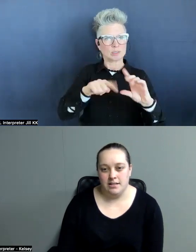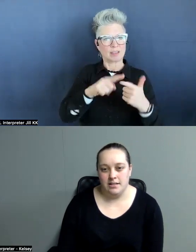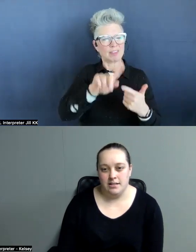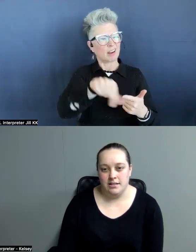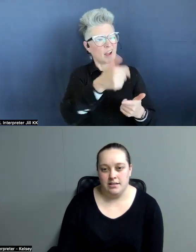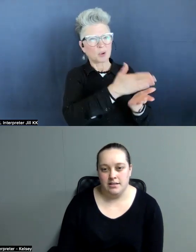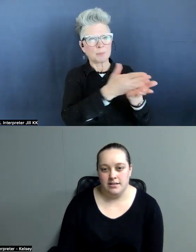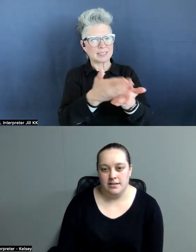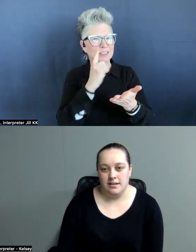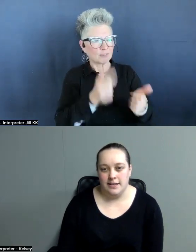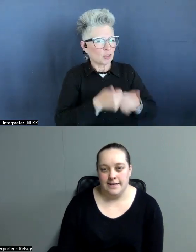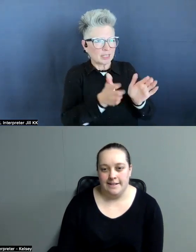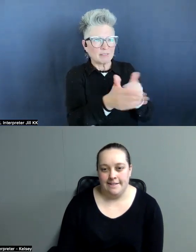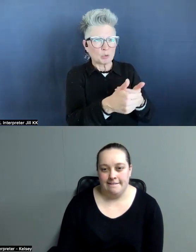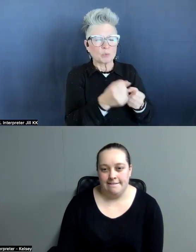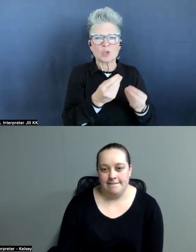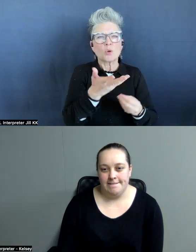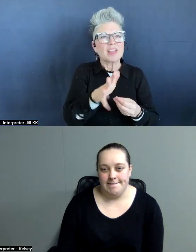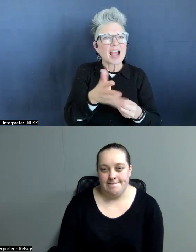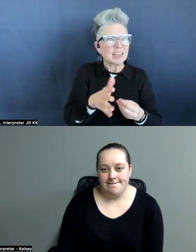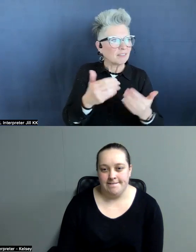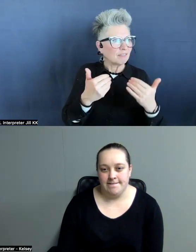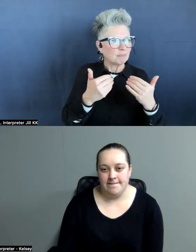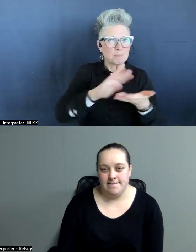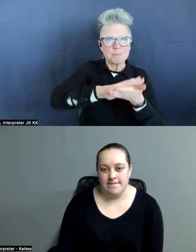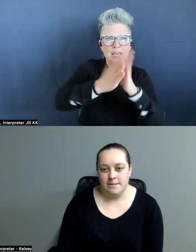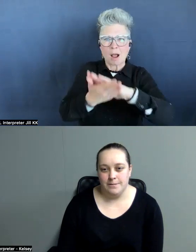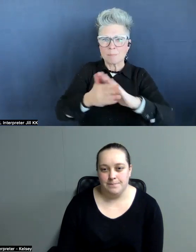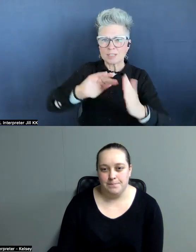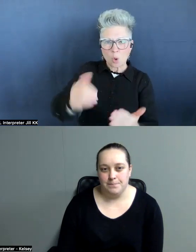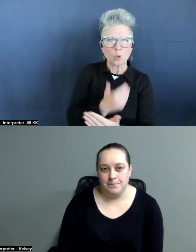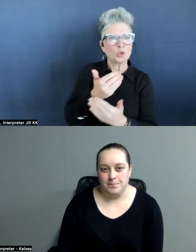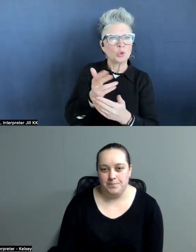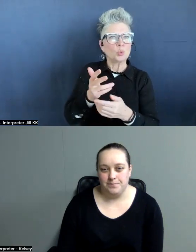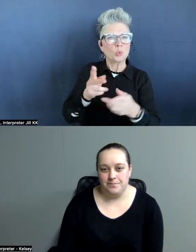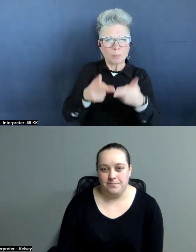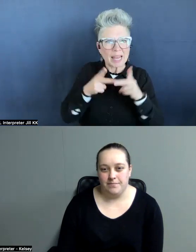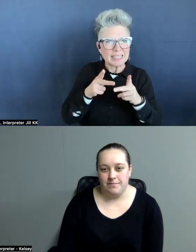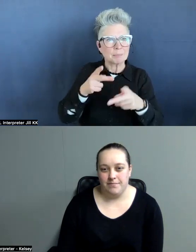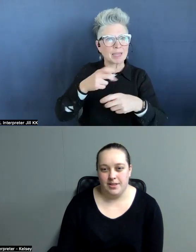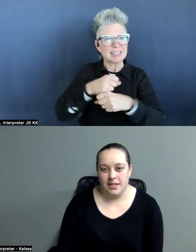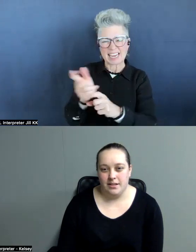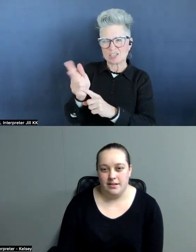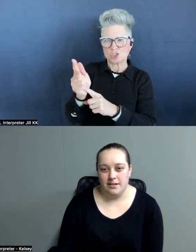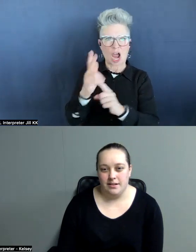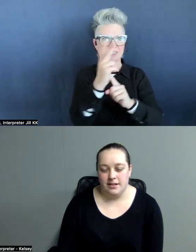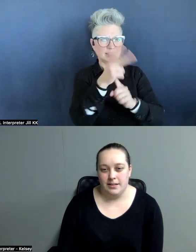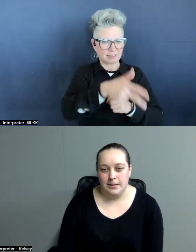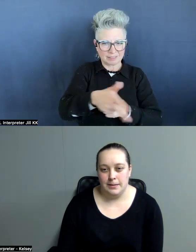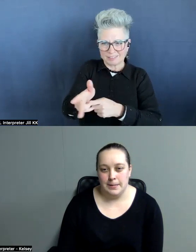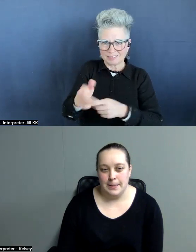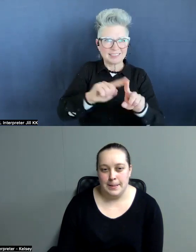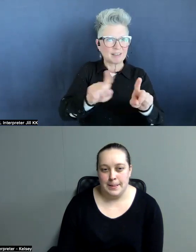living room. And so they kind of make it into this whole new place by taking shots from different angles. Uh, but it was so exciting.